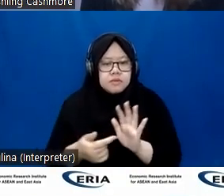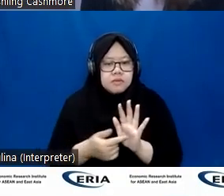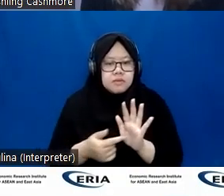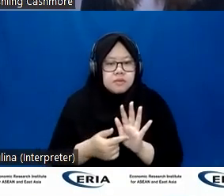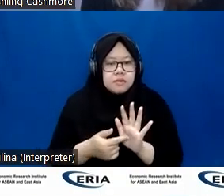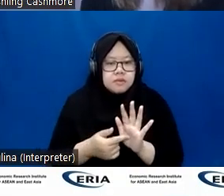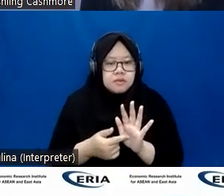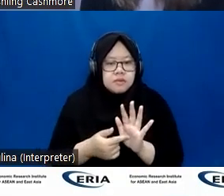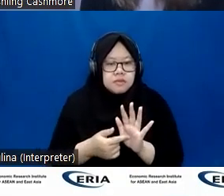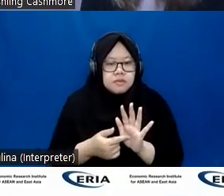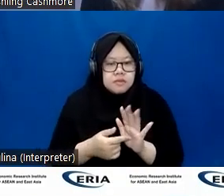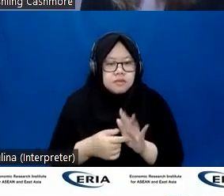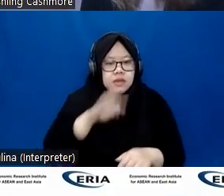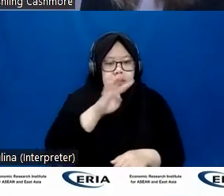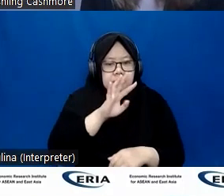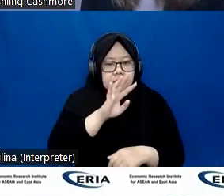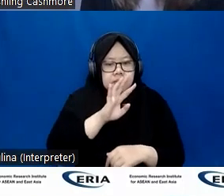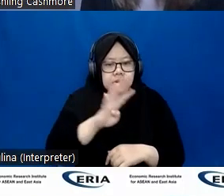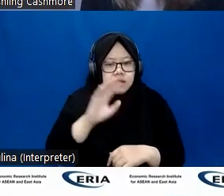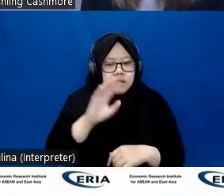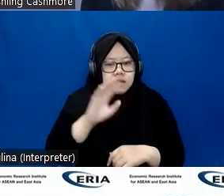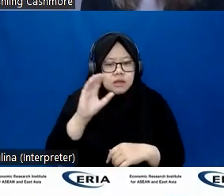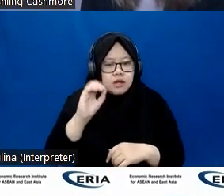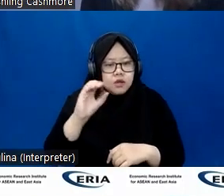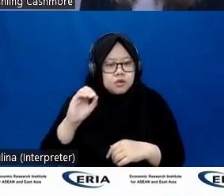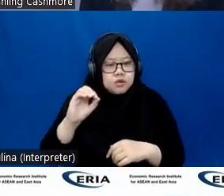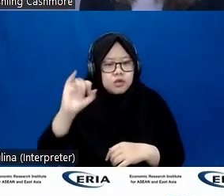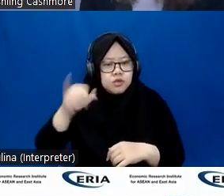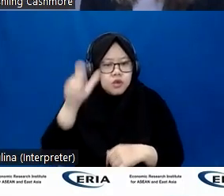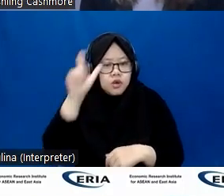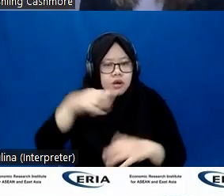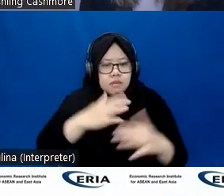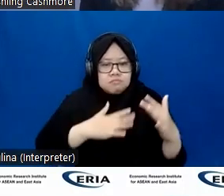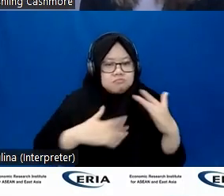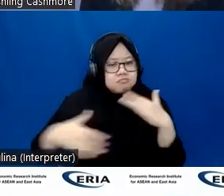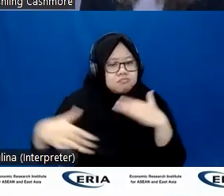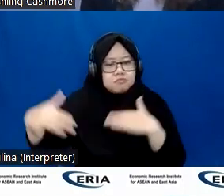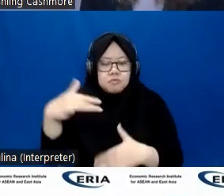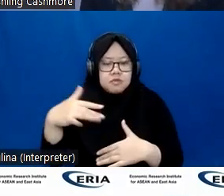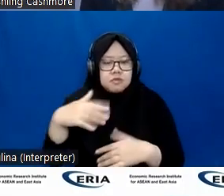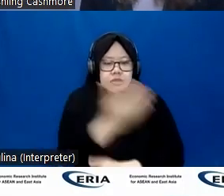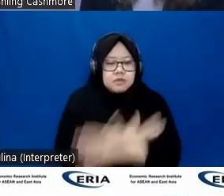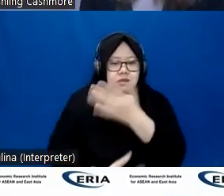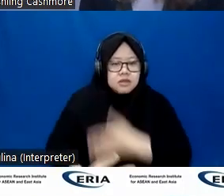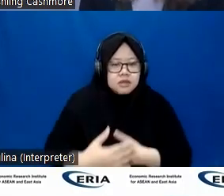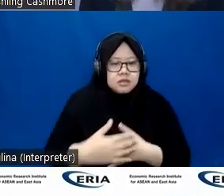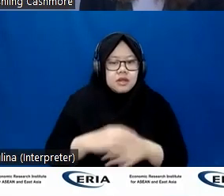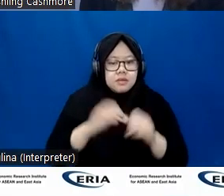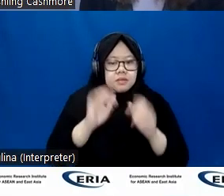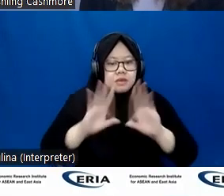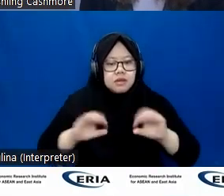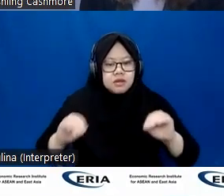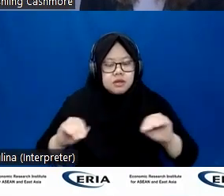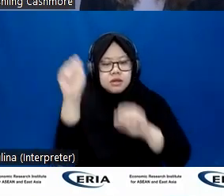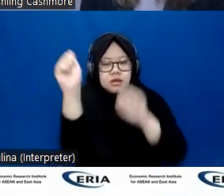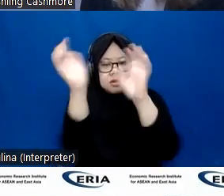that there are around 472 million people with disabilities of working age in Asia Pacific. And